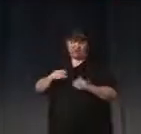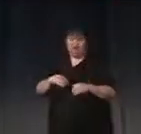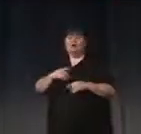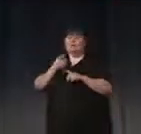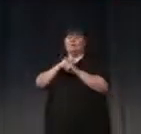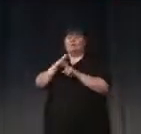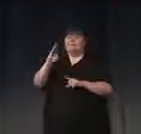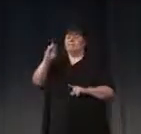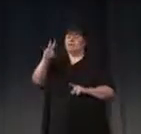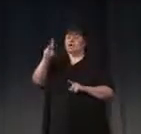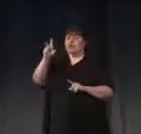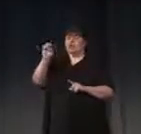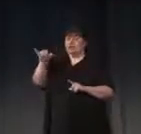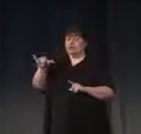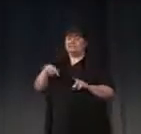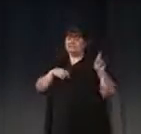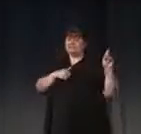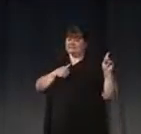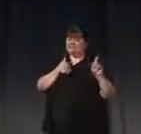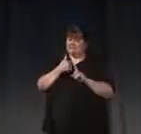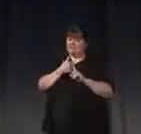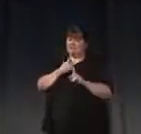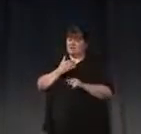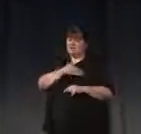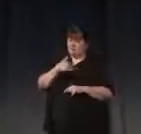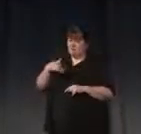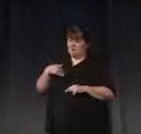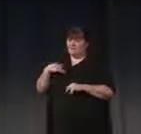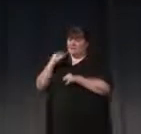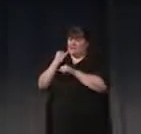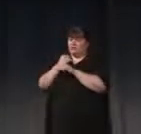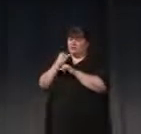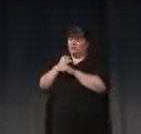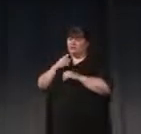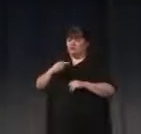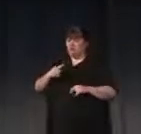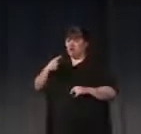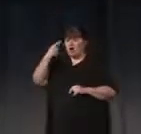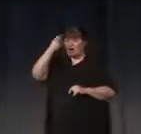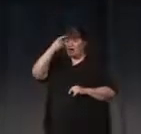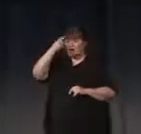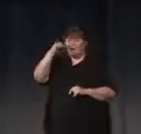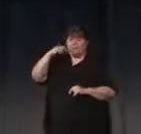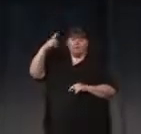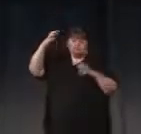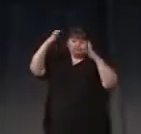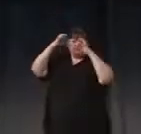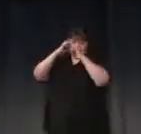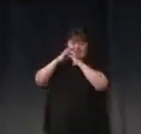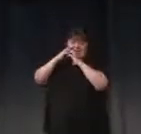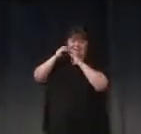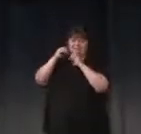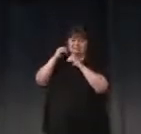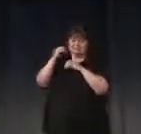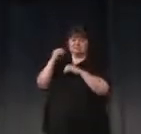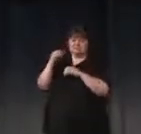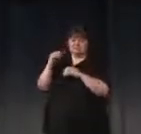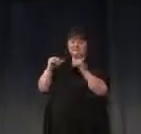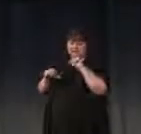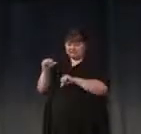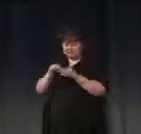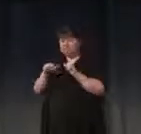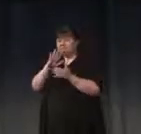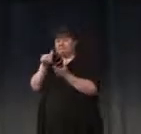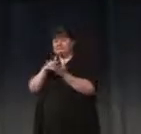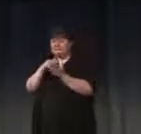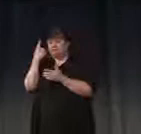from Berkeley. He is also a member of the Institute for Cognitive and Brain Sciences and the Center for New Media. In his